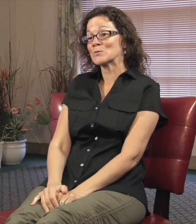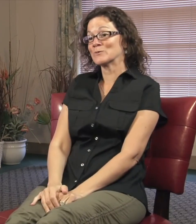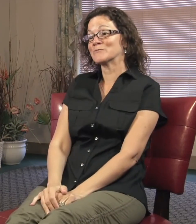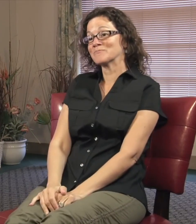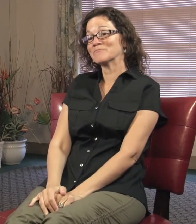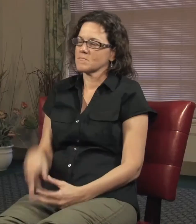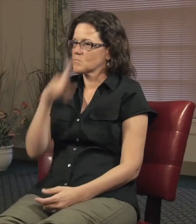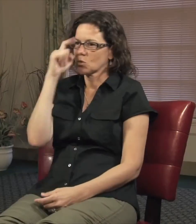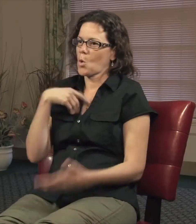even.